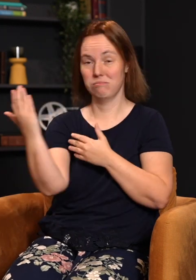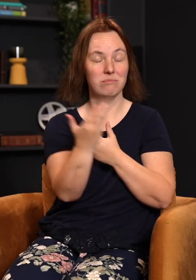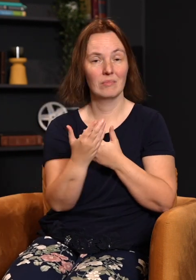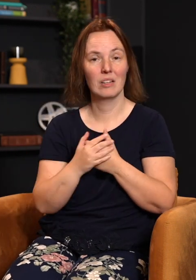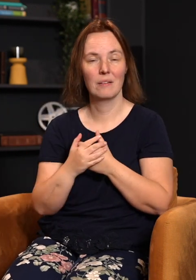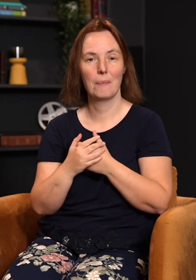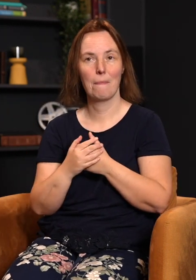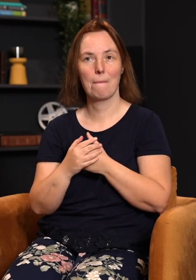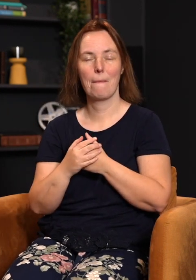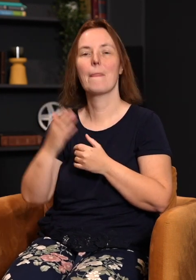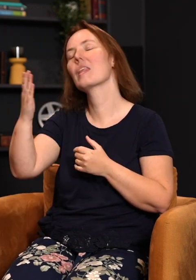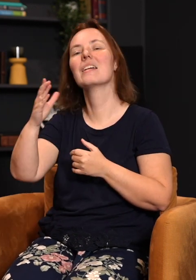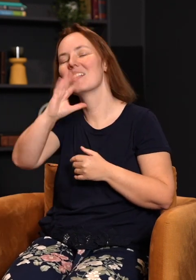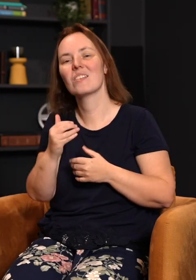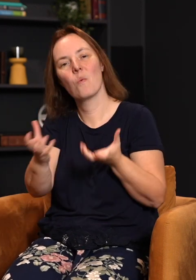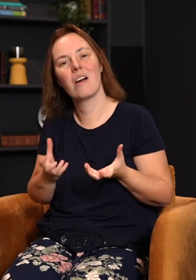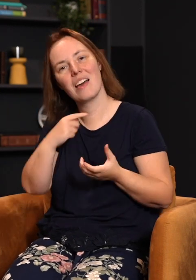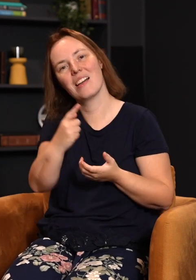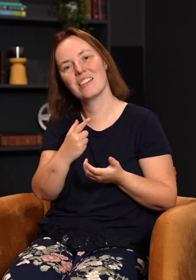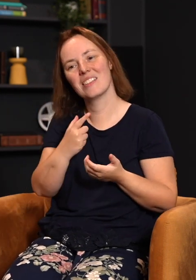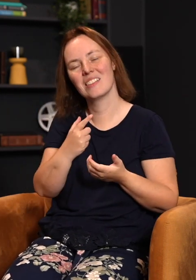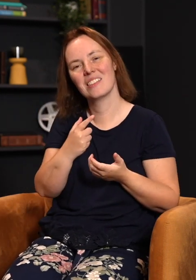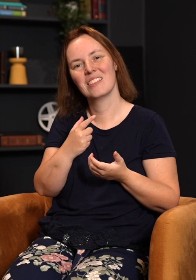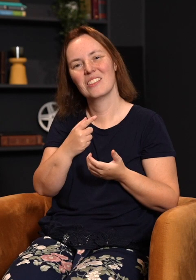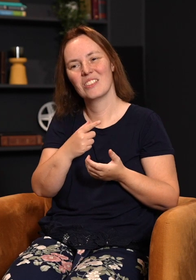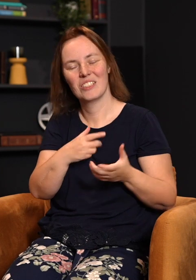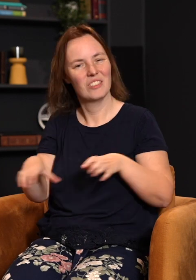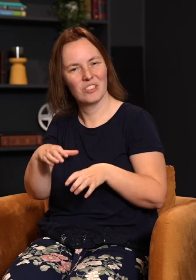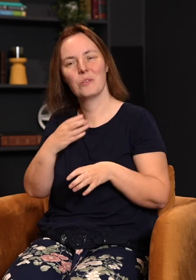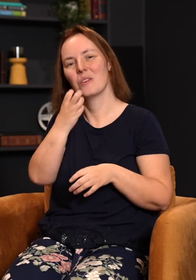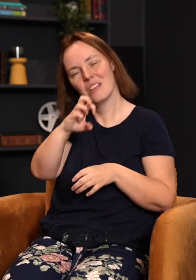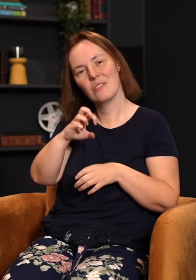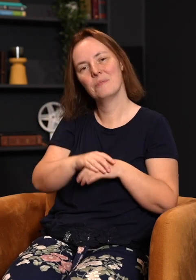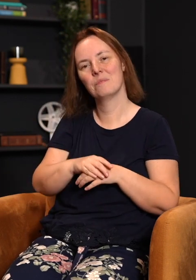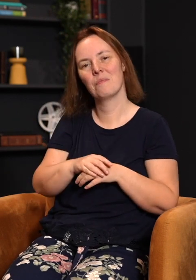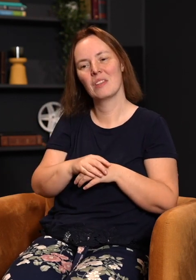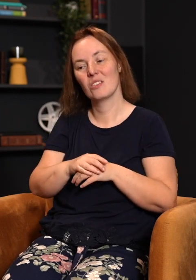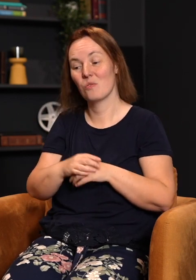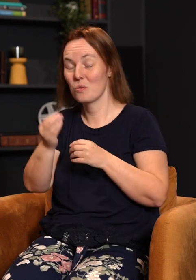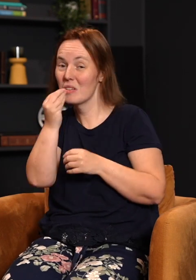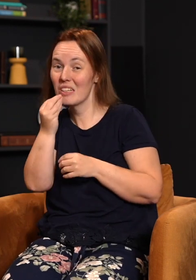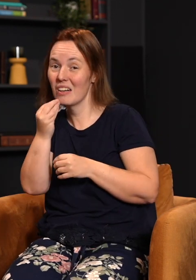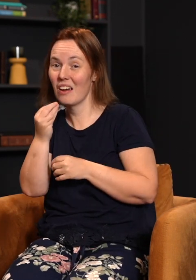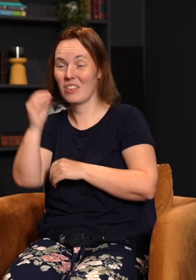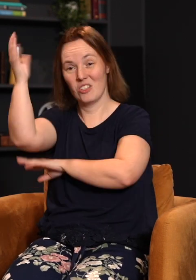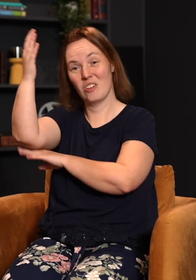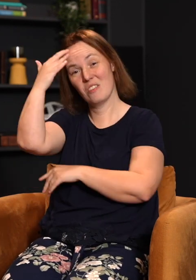evil. Whatever you do, I don't want you to partake in evil. So he says, if you eat of that tree, the tree of the knowledge of good and evil, you will die.